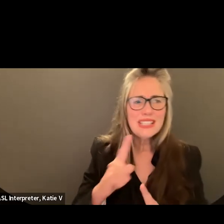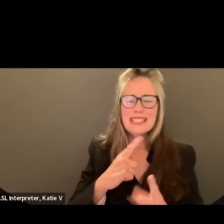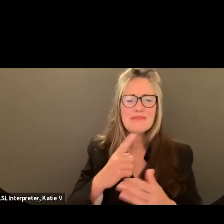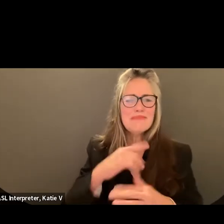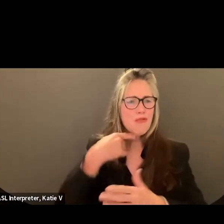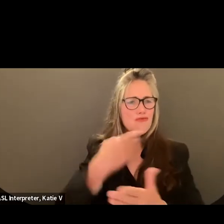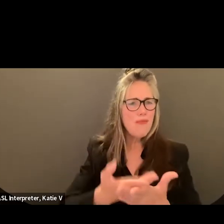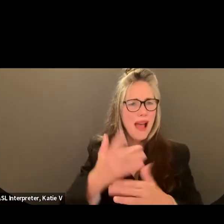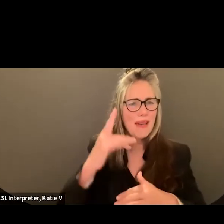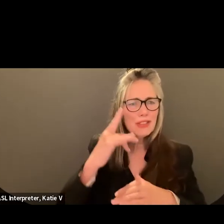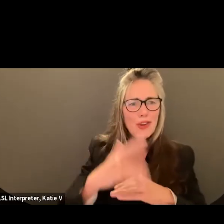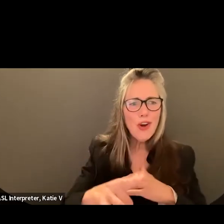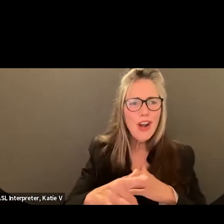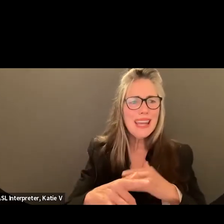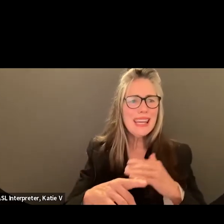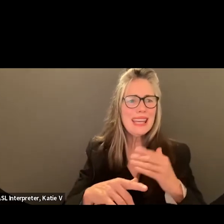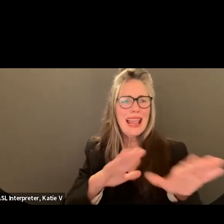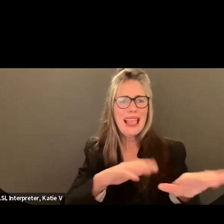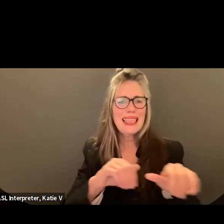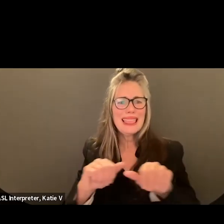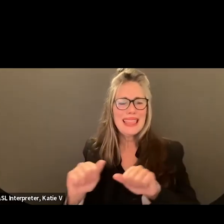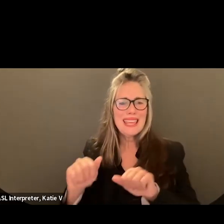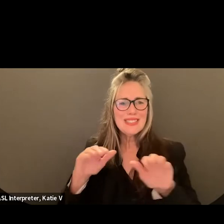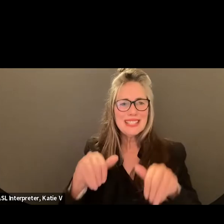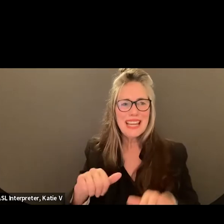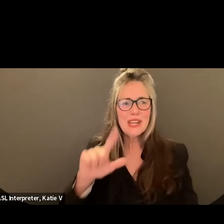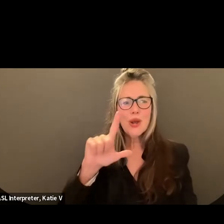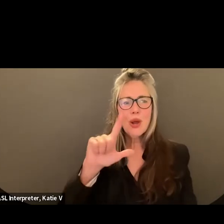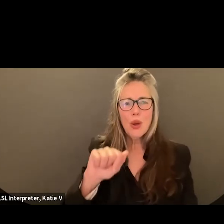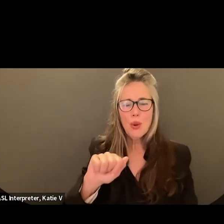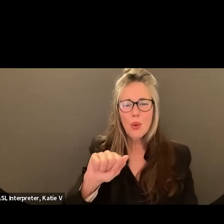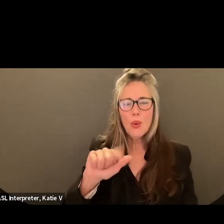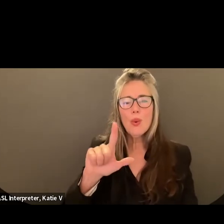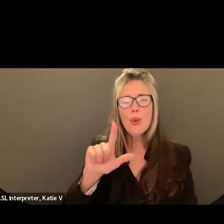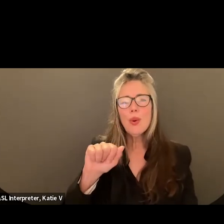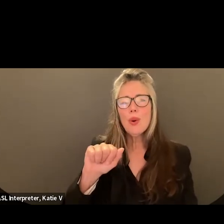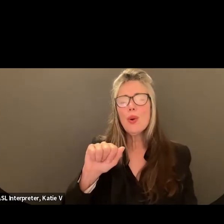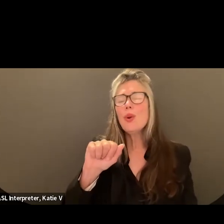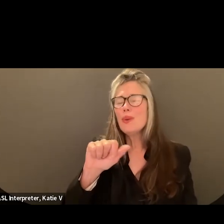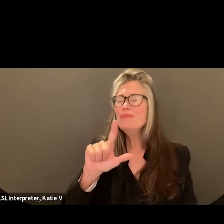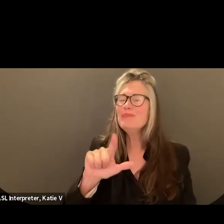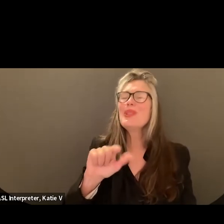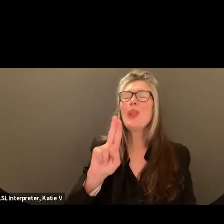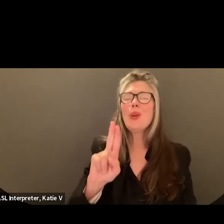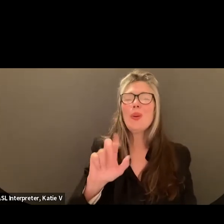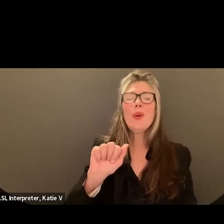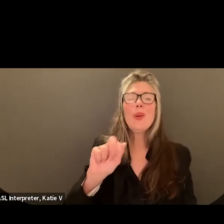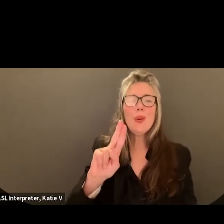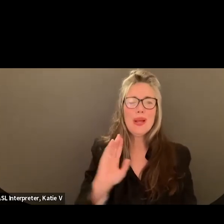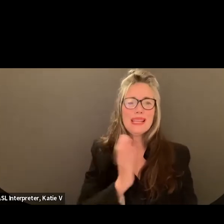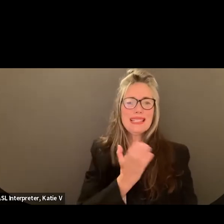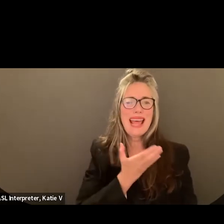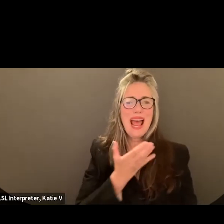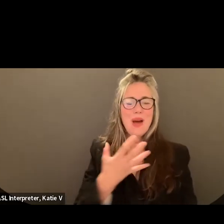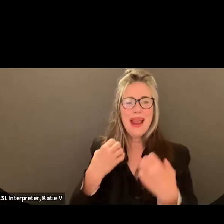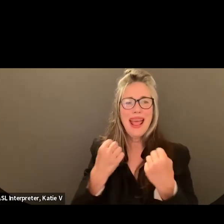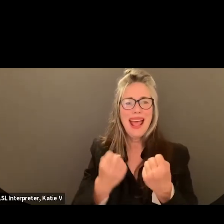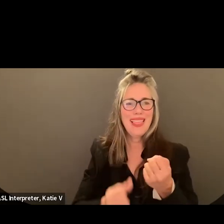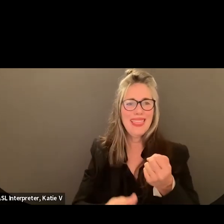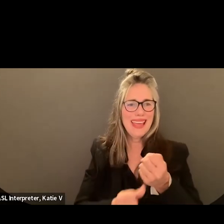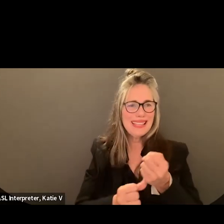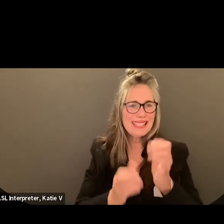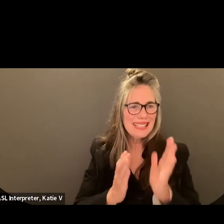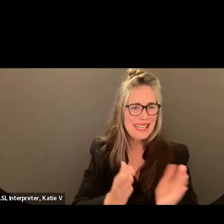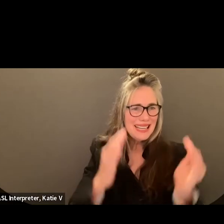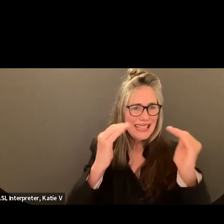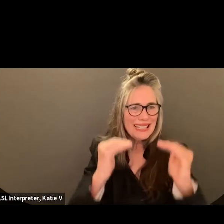She's always willing to help with a big smile on her face. Lulu is our health assistant. Thank you, Lulu. Next